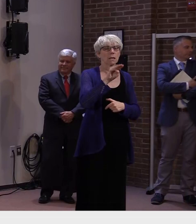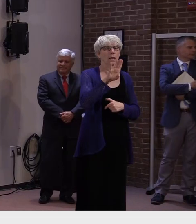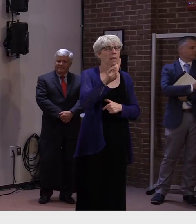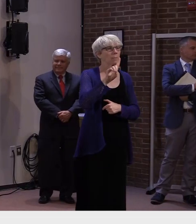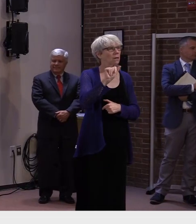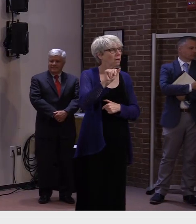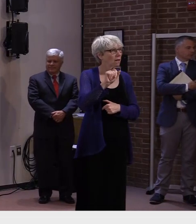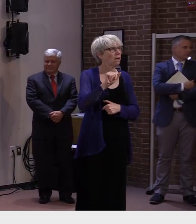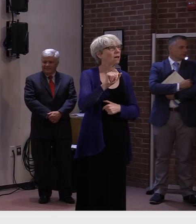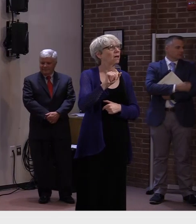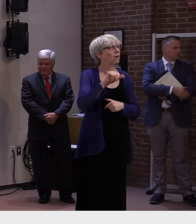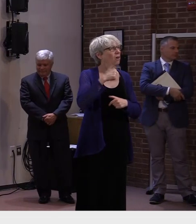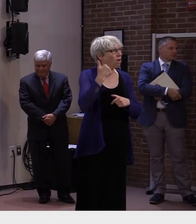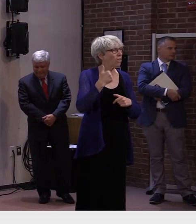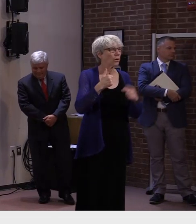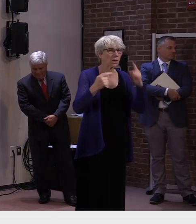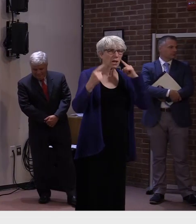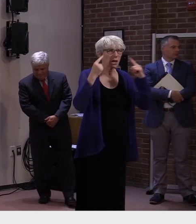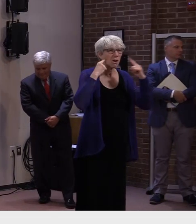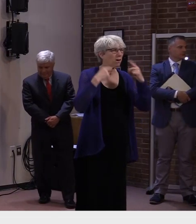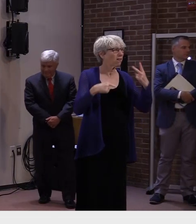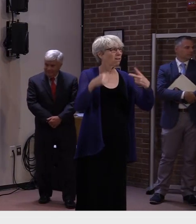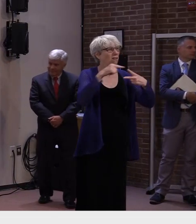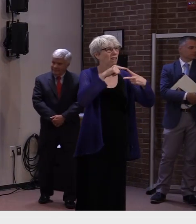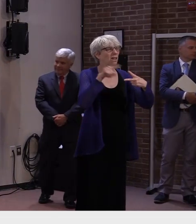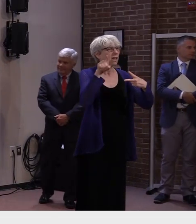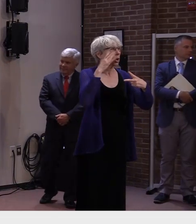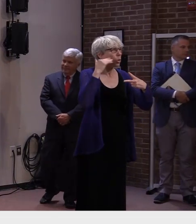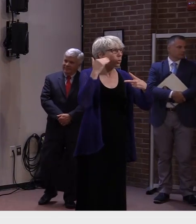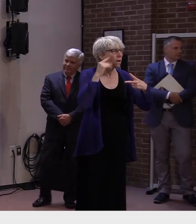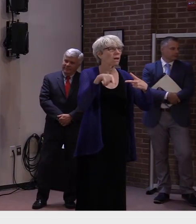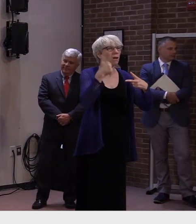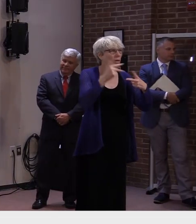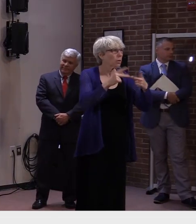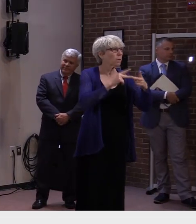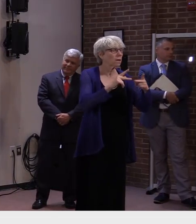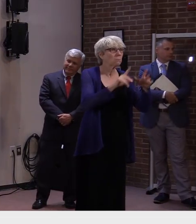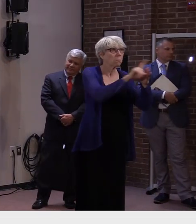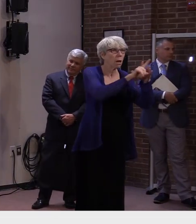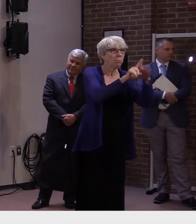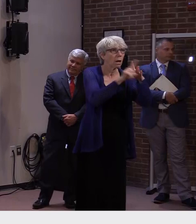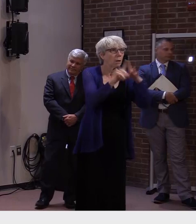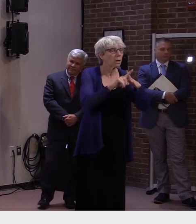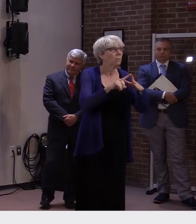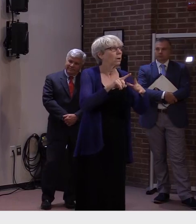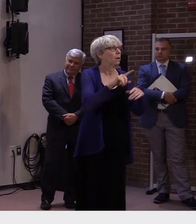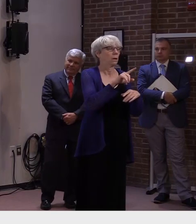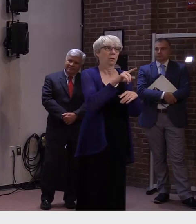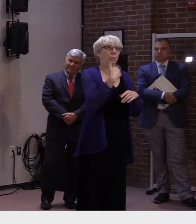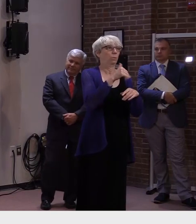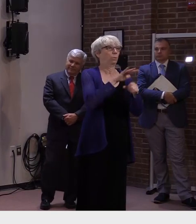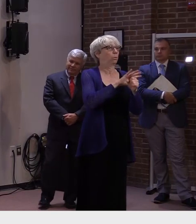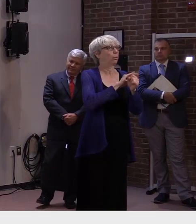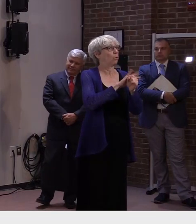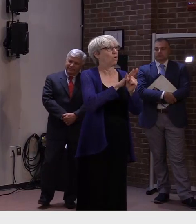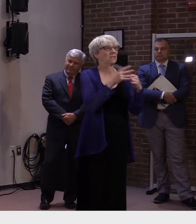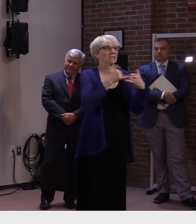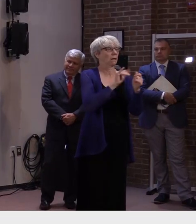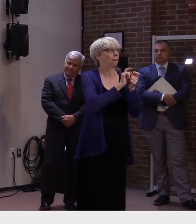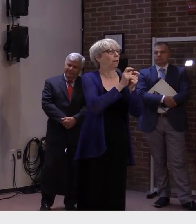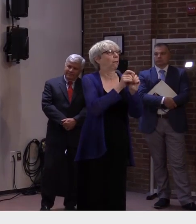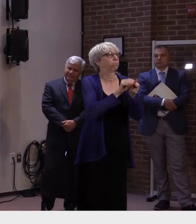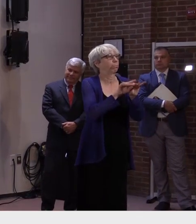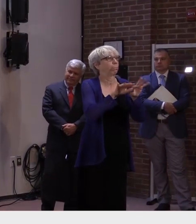solid some of these projections are in light of additional variants. I think Dr. Levine can answer this